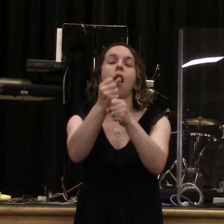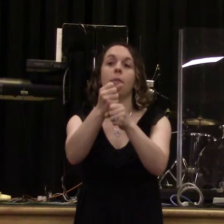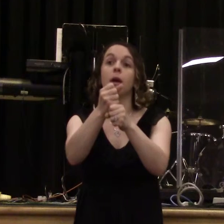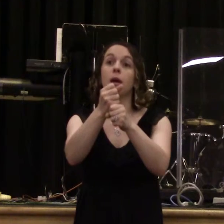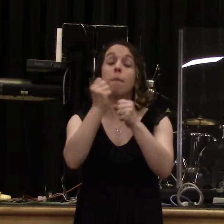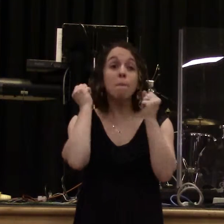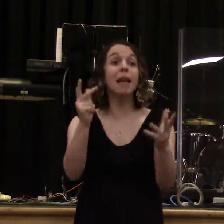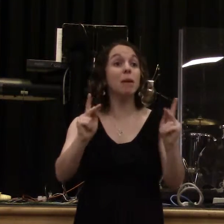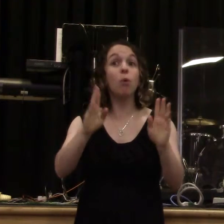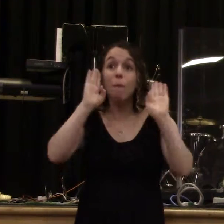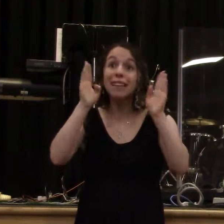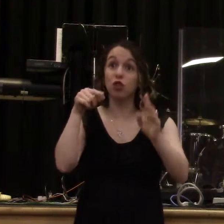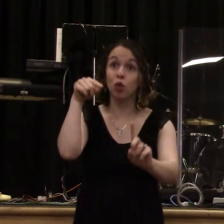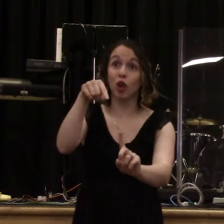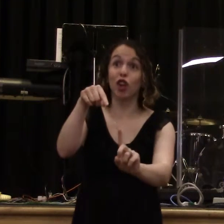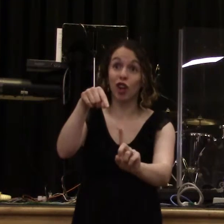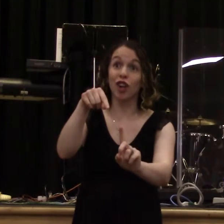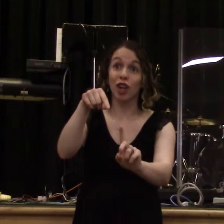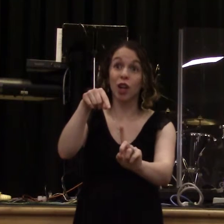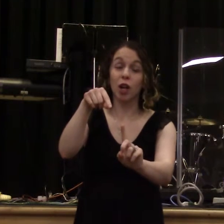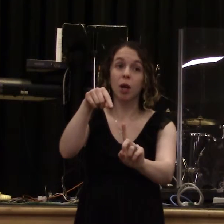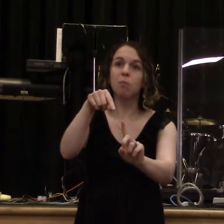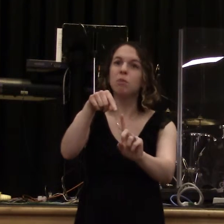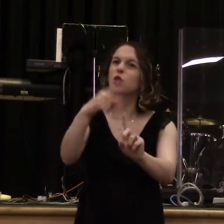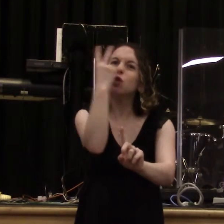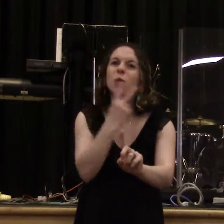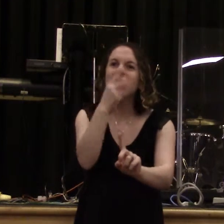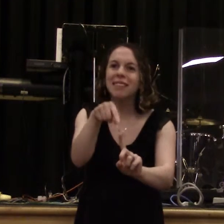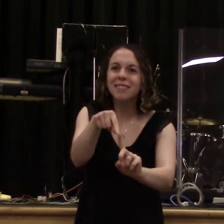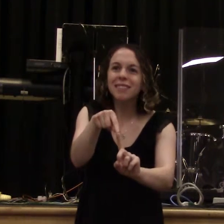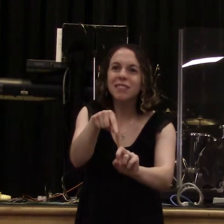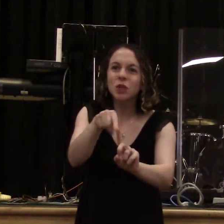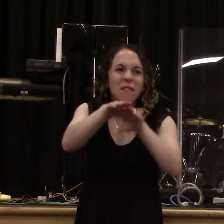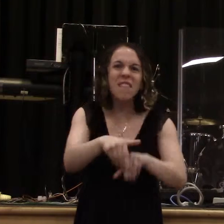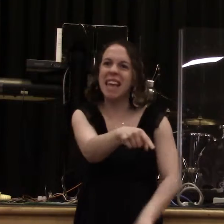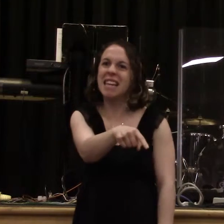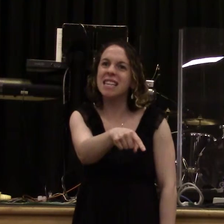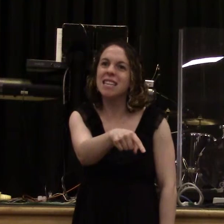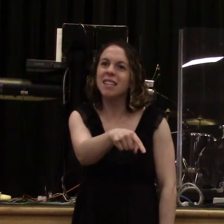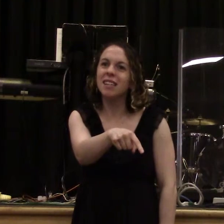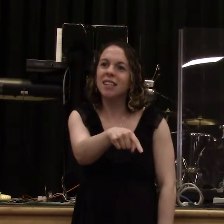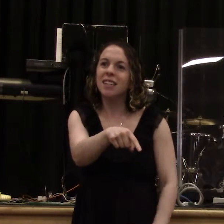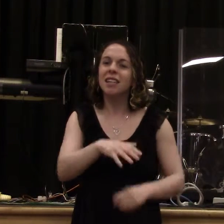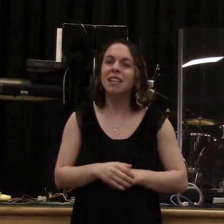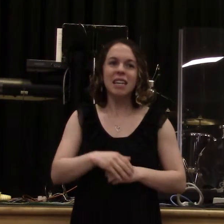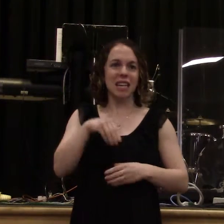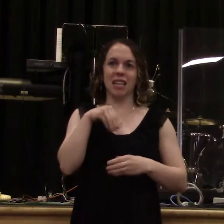things. But there was also the other side of Jezebel. There she accepted sin and sinful relationships. And she encouraged